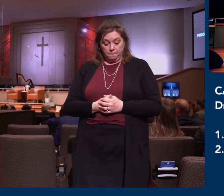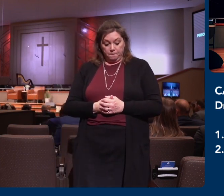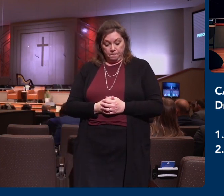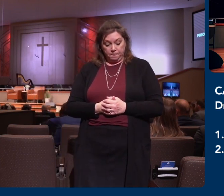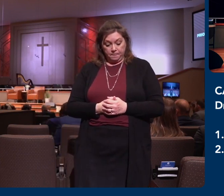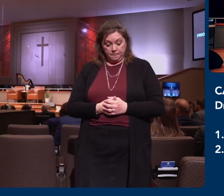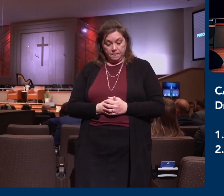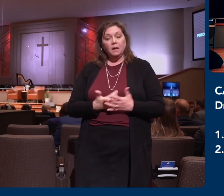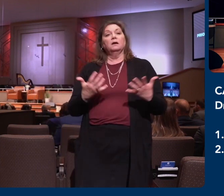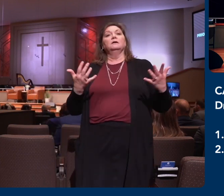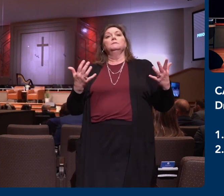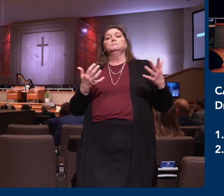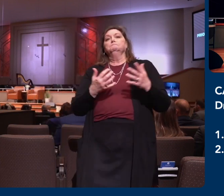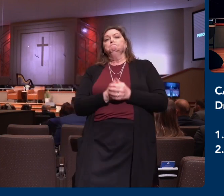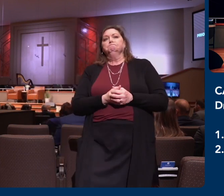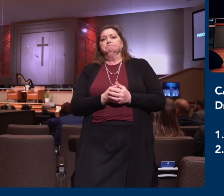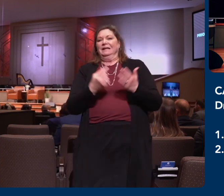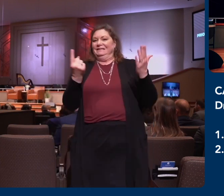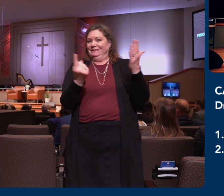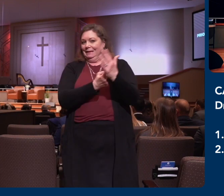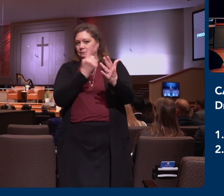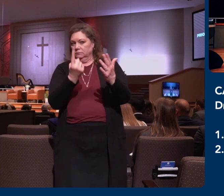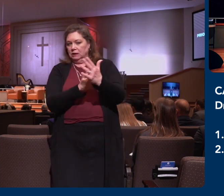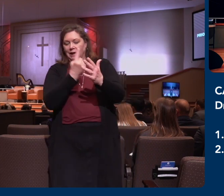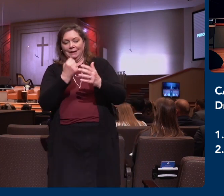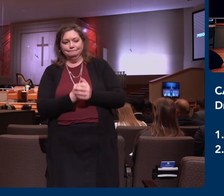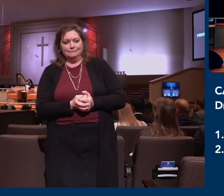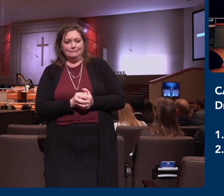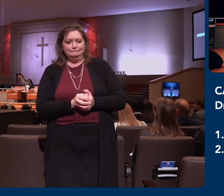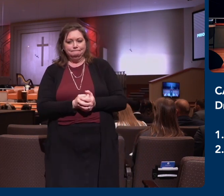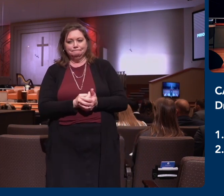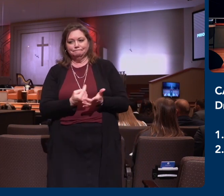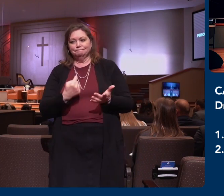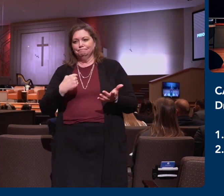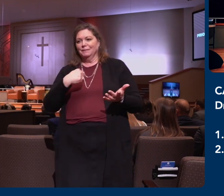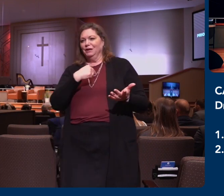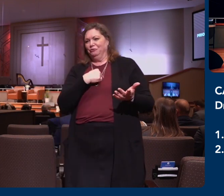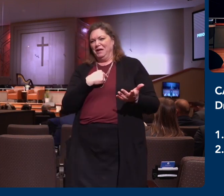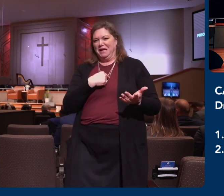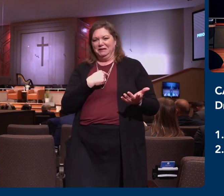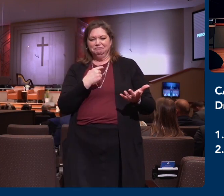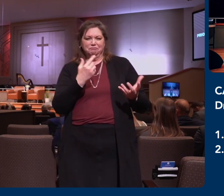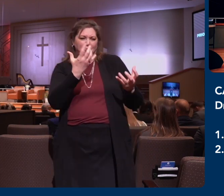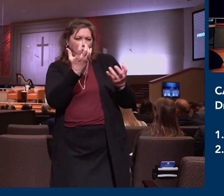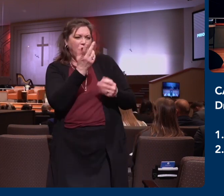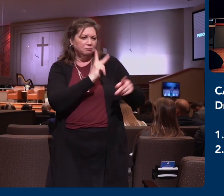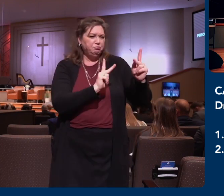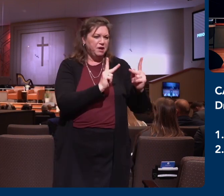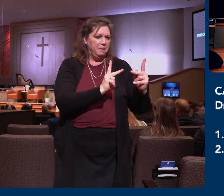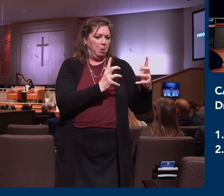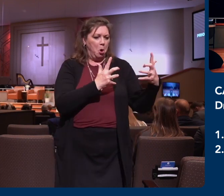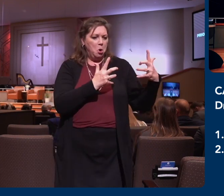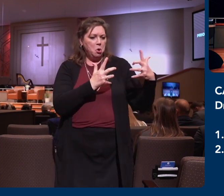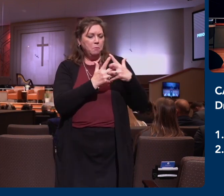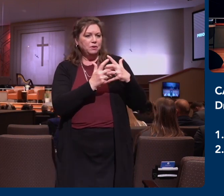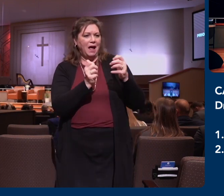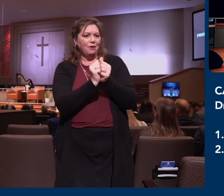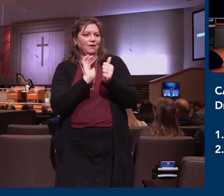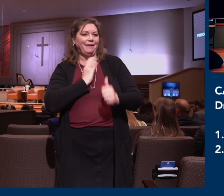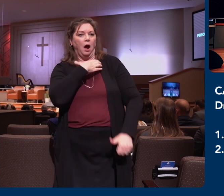Oftentimes in ministry, we want people just to do what we want them to do. We want people to do what the ministry that we've asked them to do